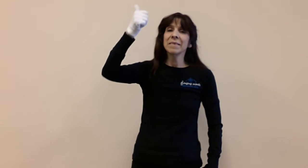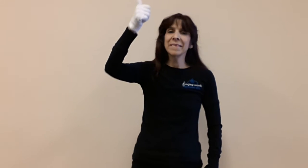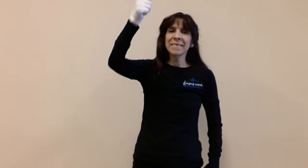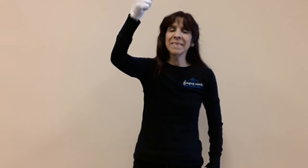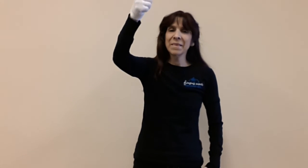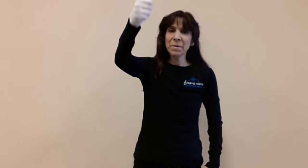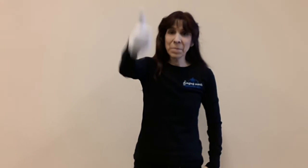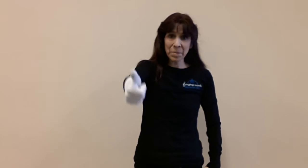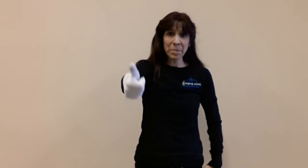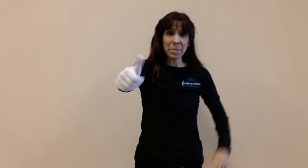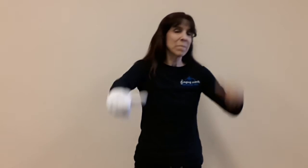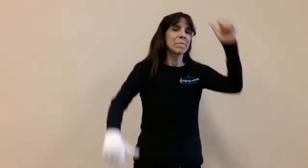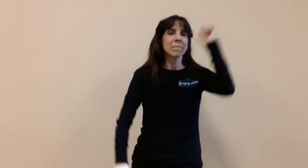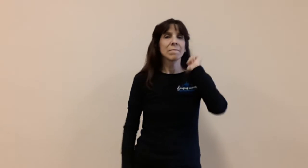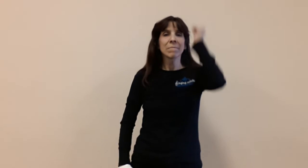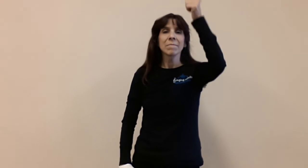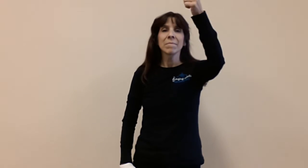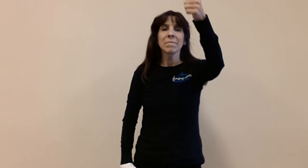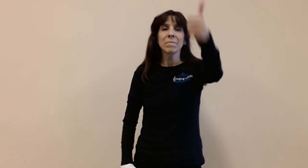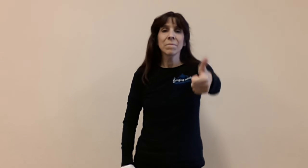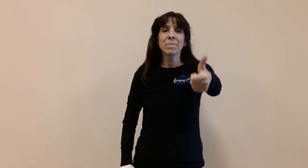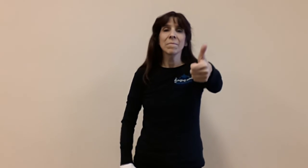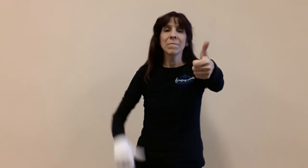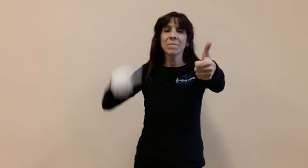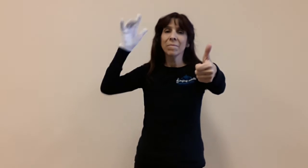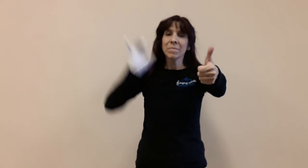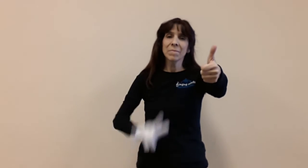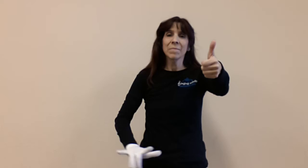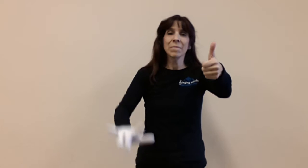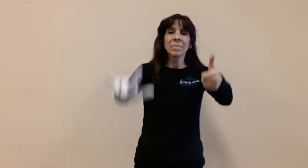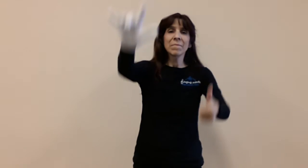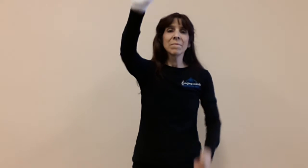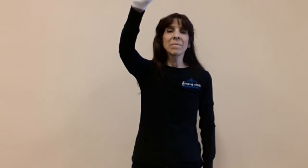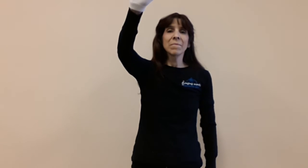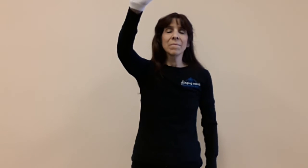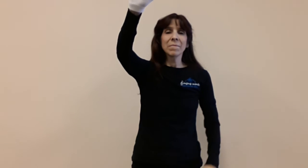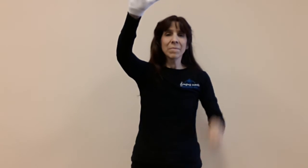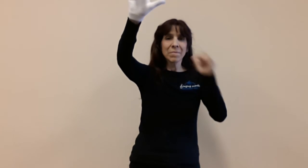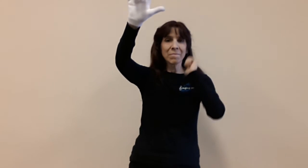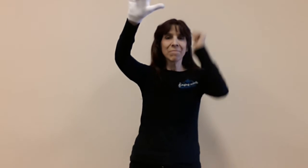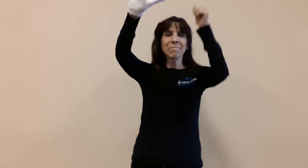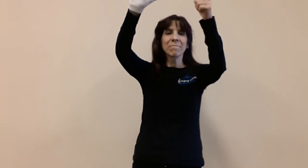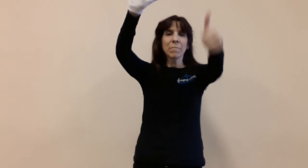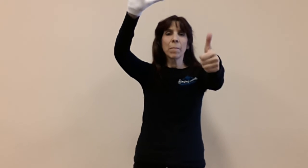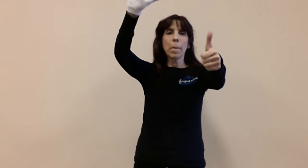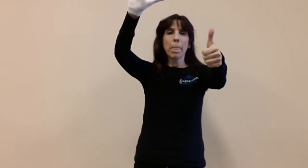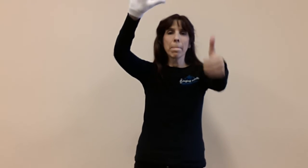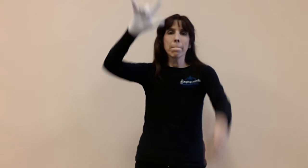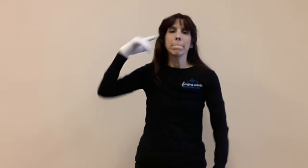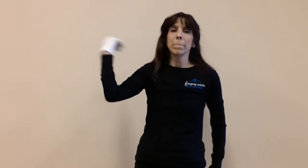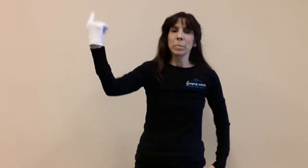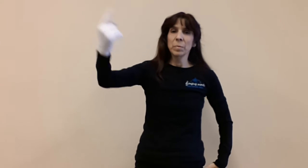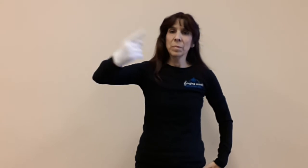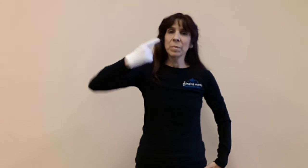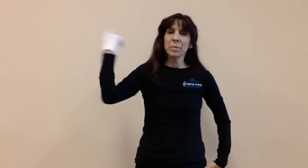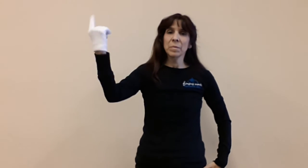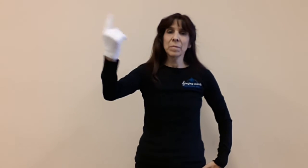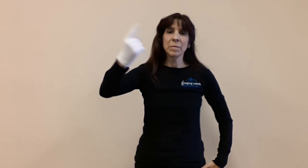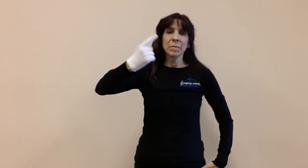Tomorrow, tomorrow, I love ya, tomorrow, you're only